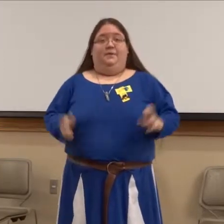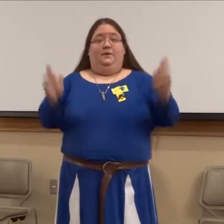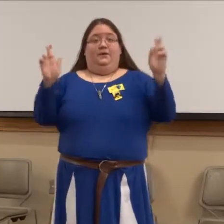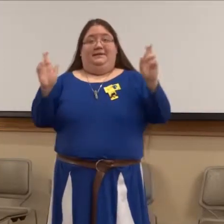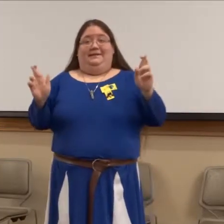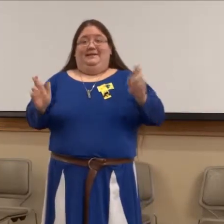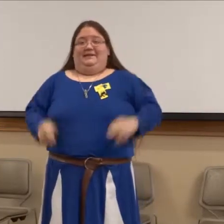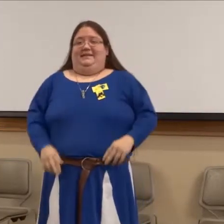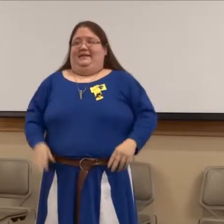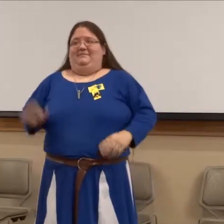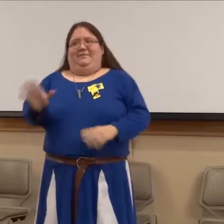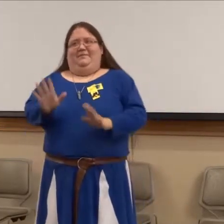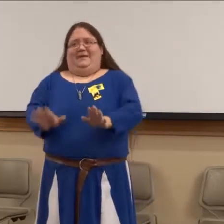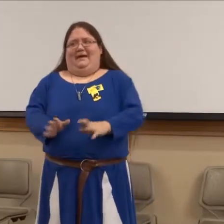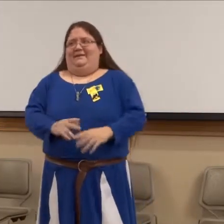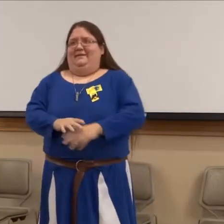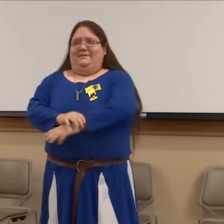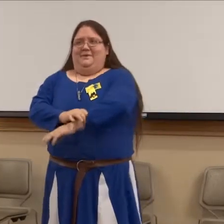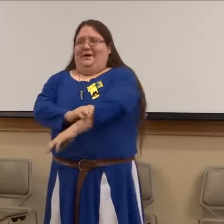yeah, be kind, I'm sorry.